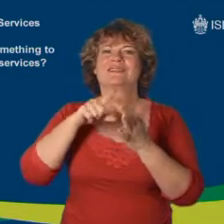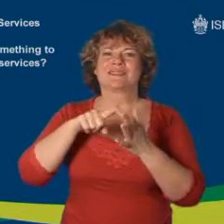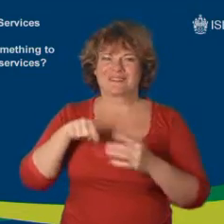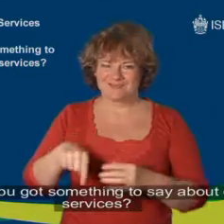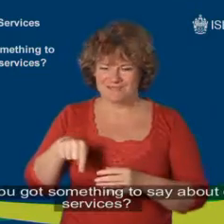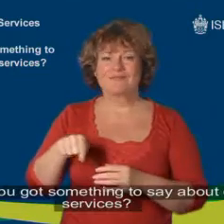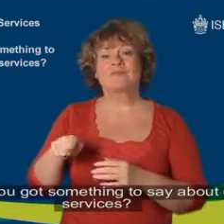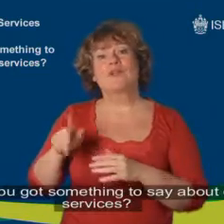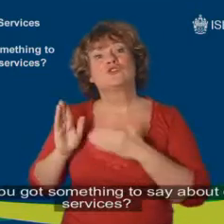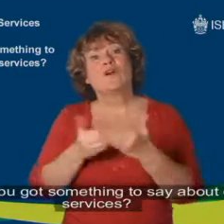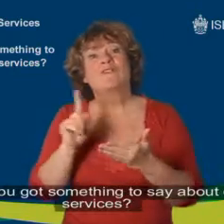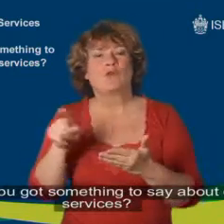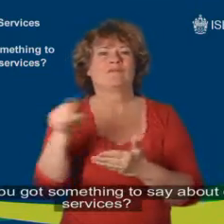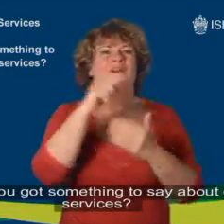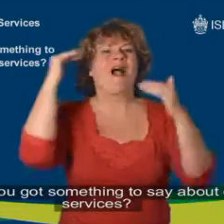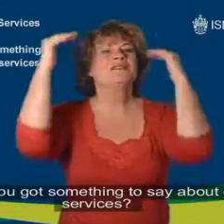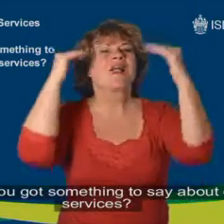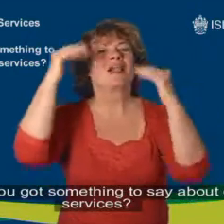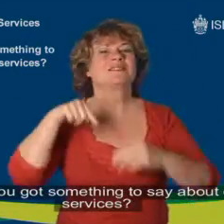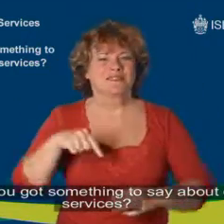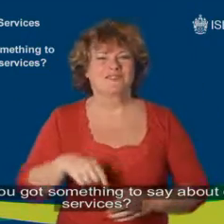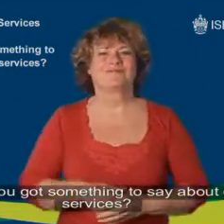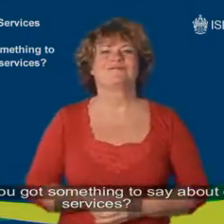Have you got something to say about our services?